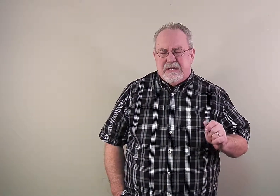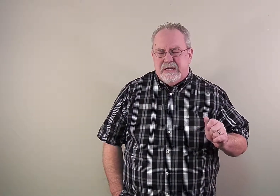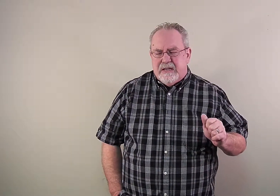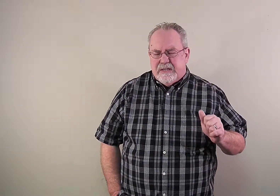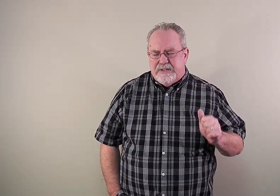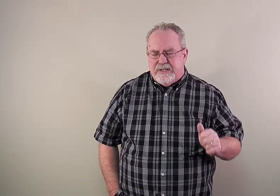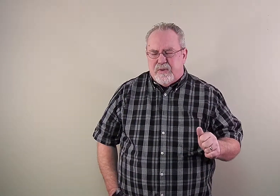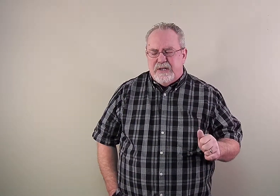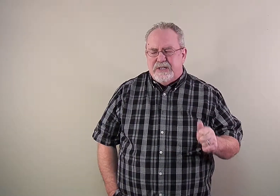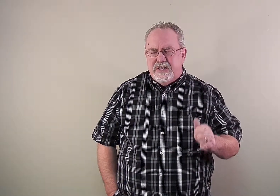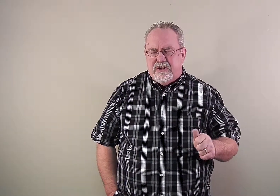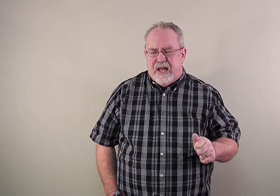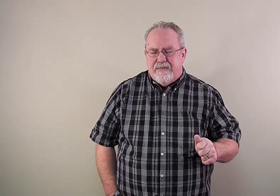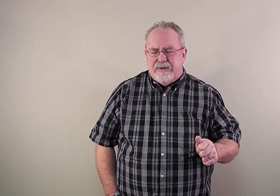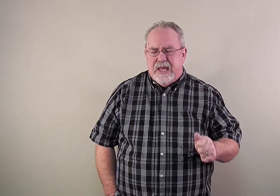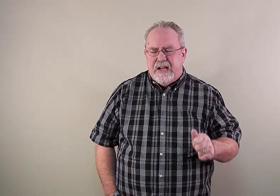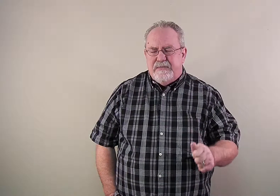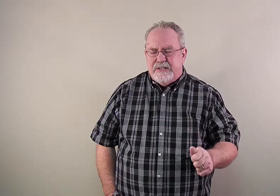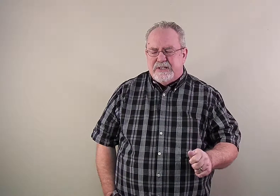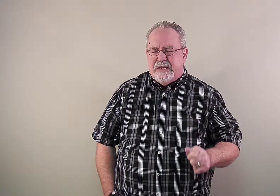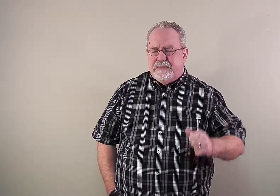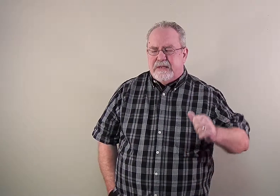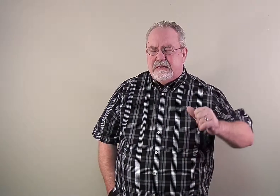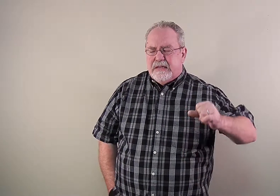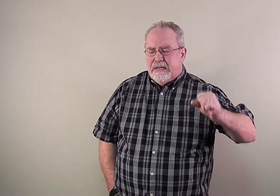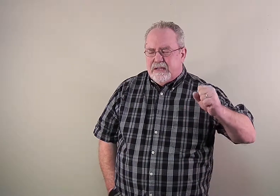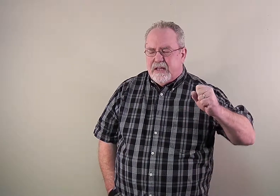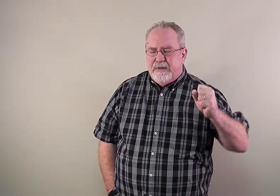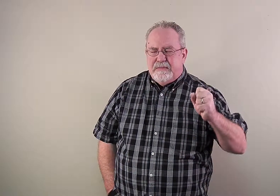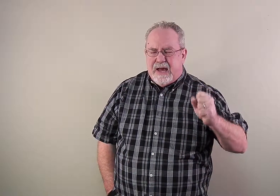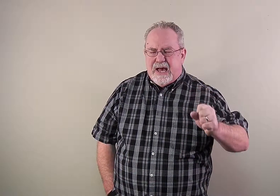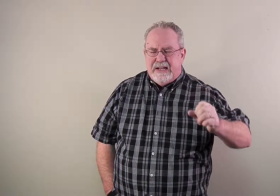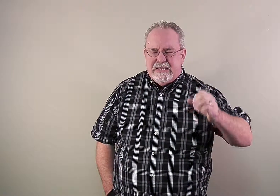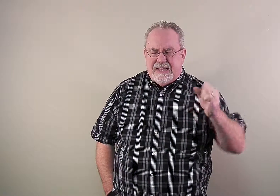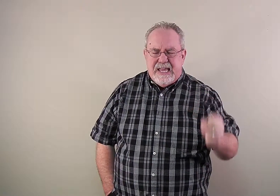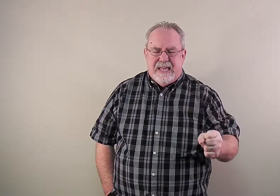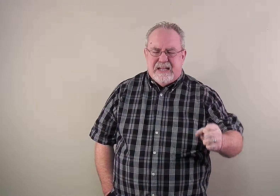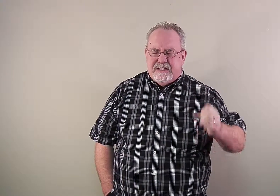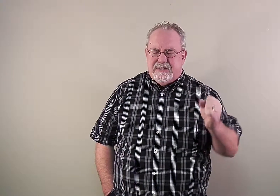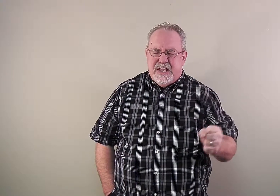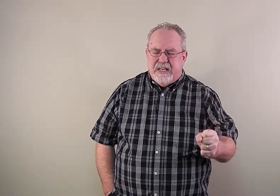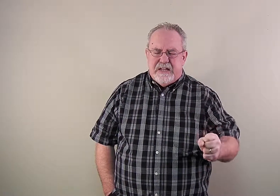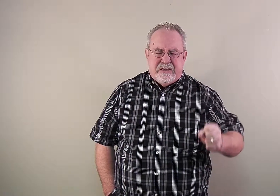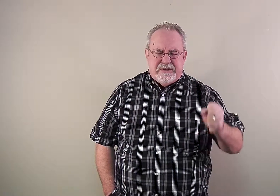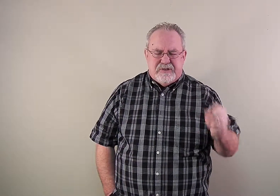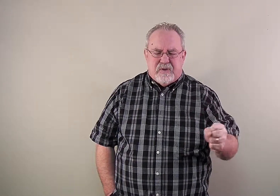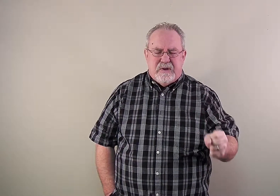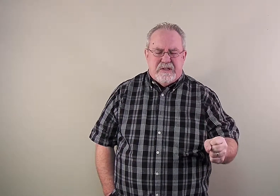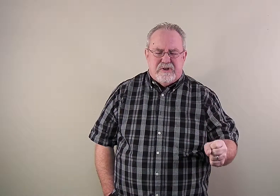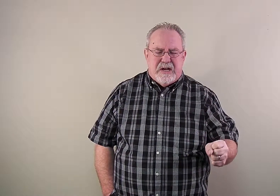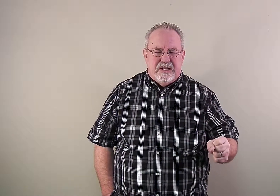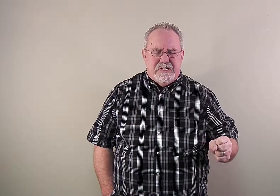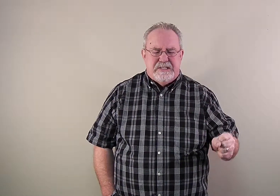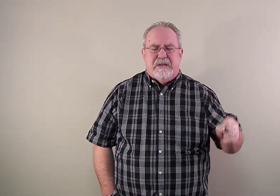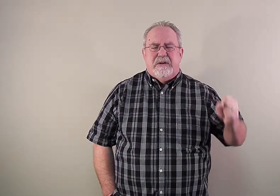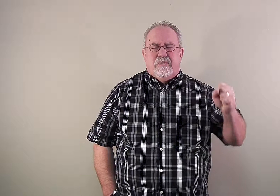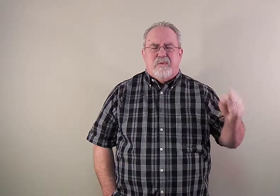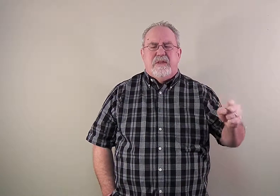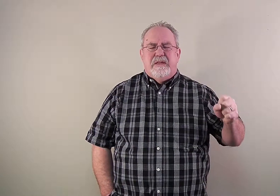a situation in their life where the enemy just keeps coming behind and taking and stealing and destroying and trying to just really